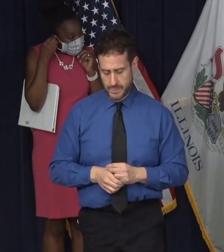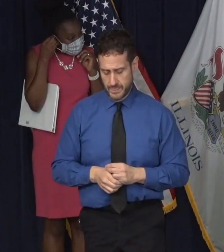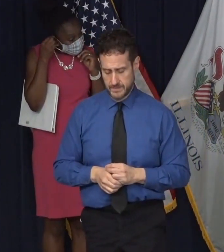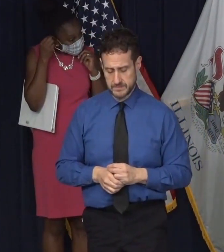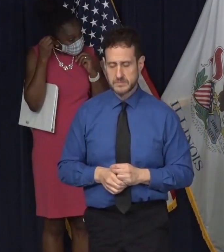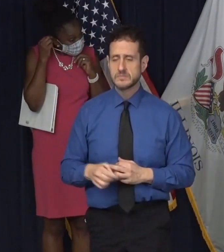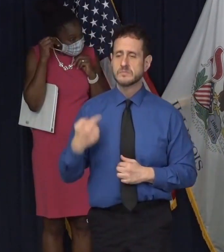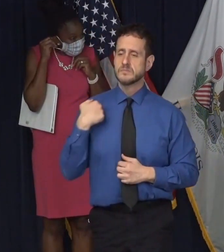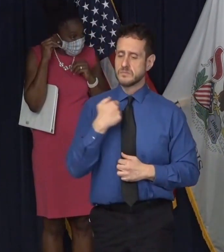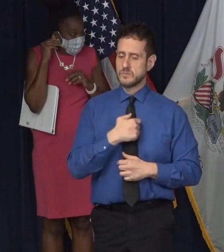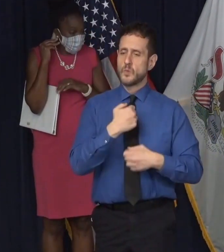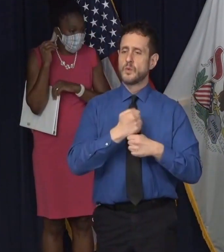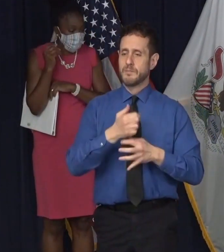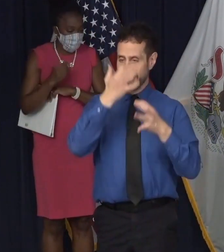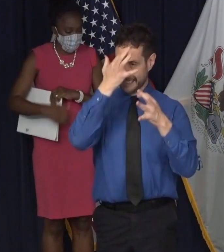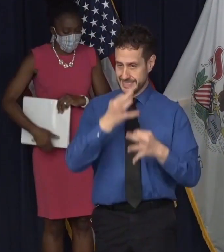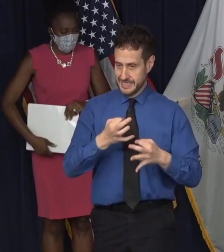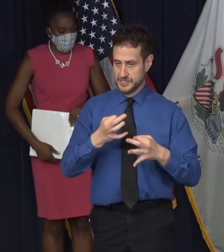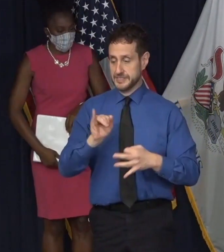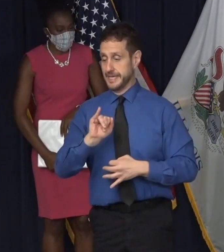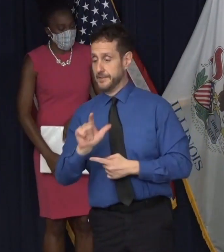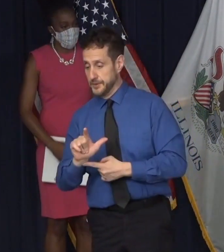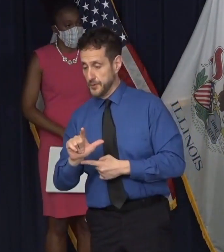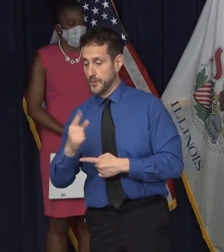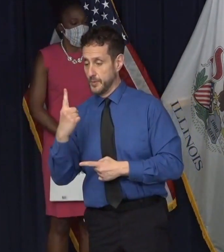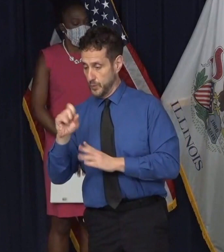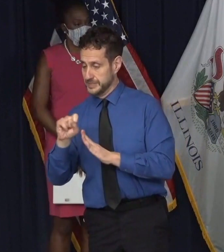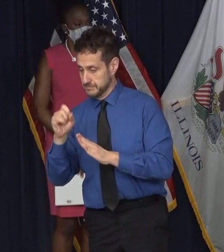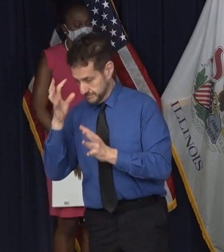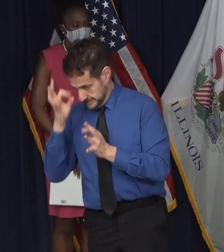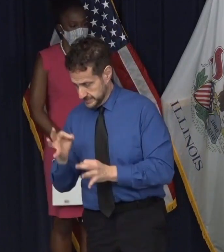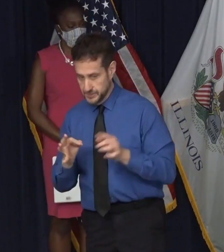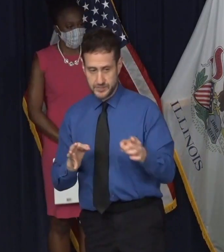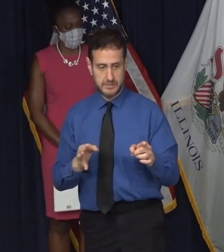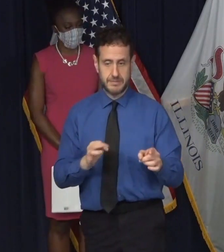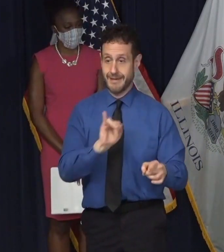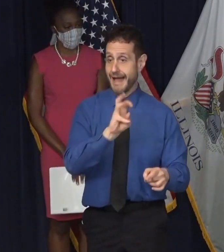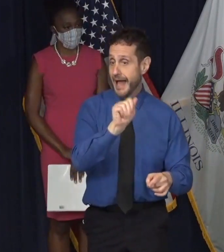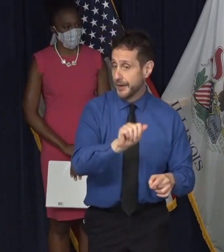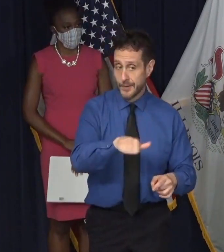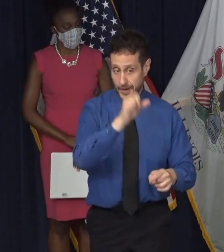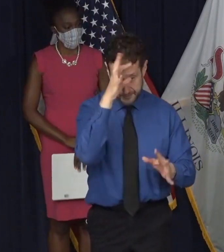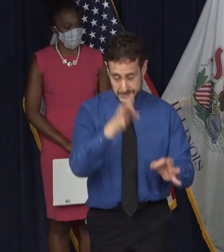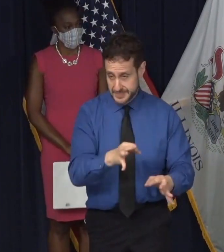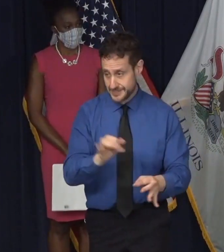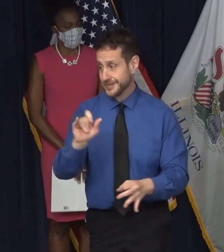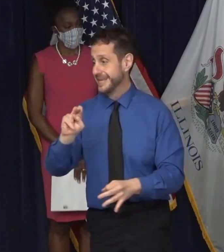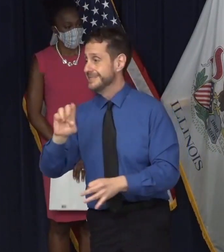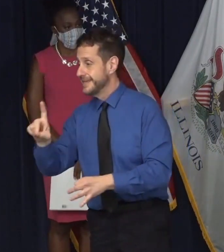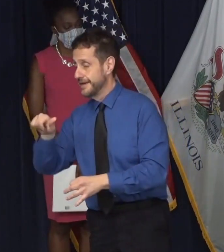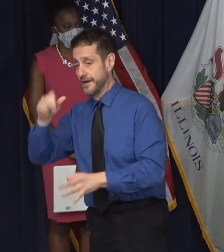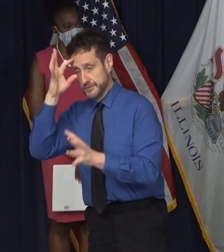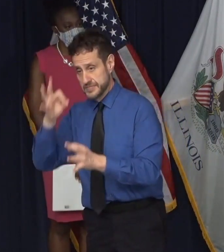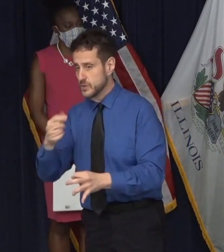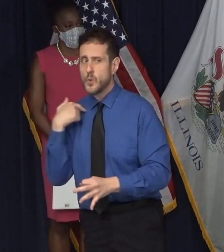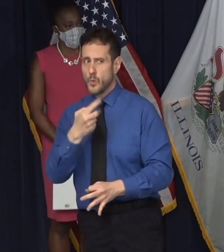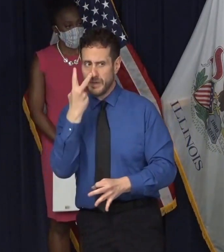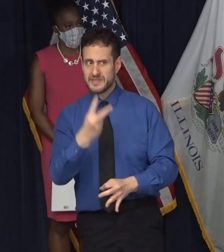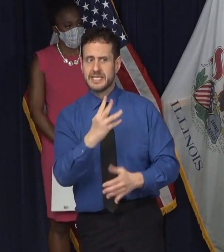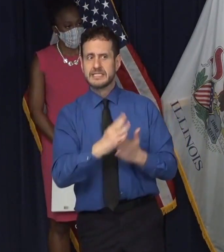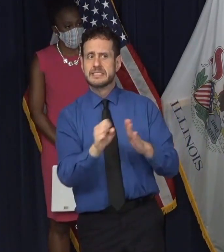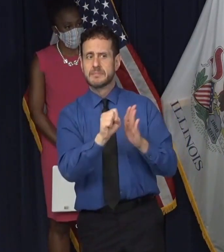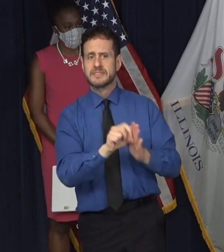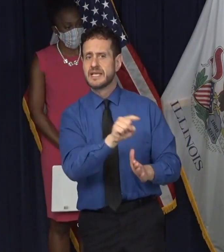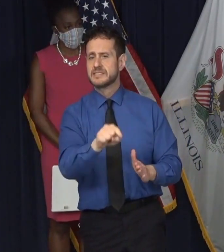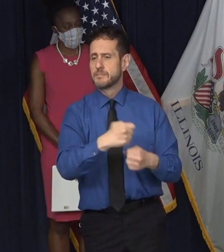are being made state by state, as you know. Um, and I, and we've seen bad decisions getting made, um, that have led to